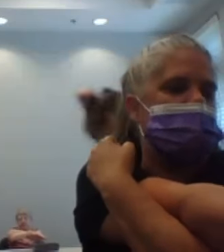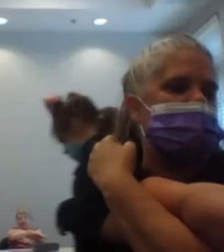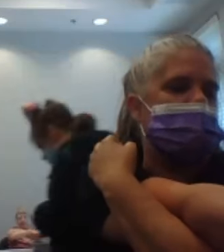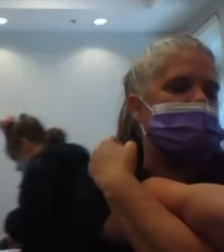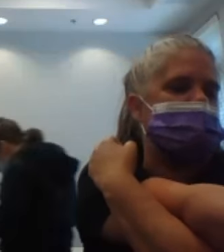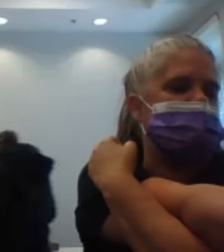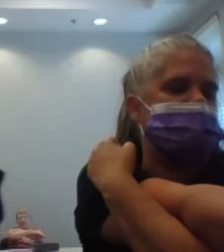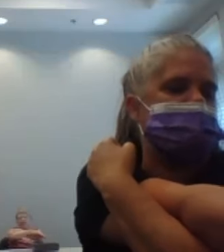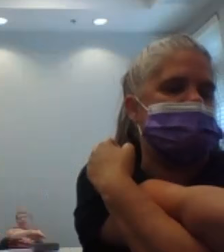Next,